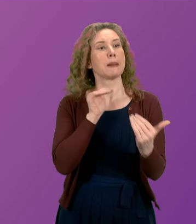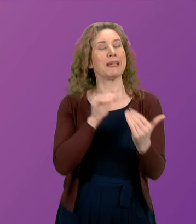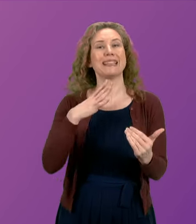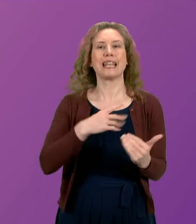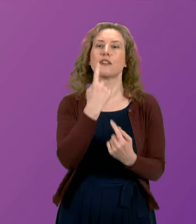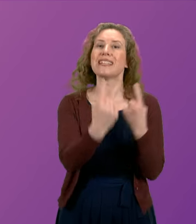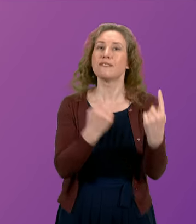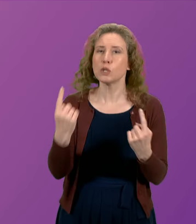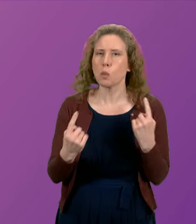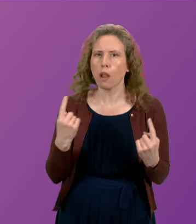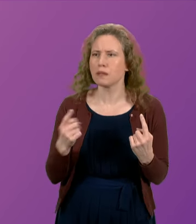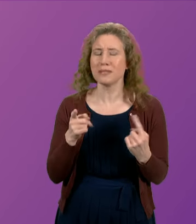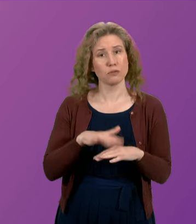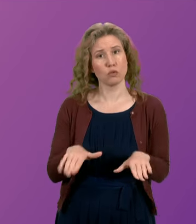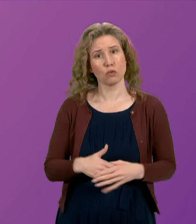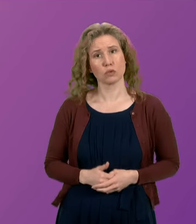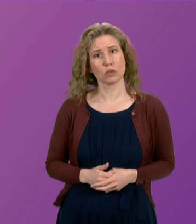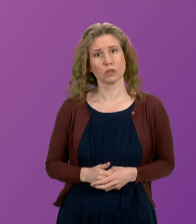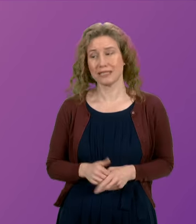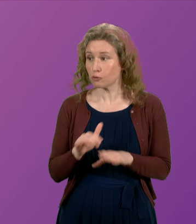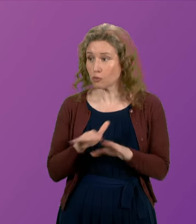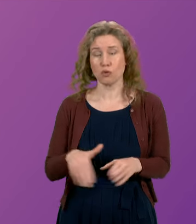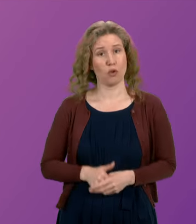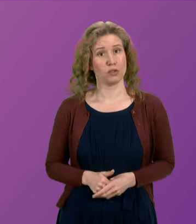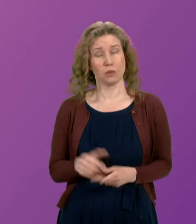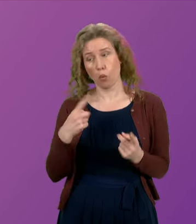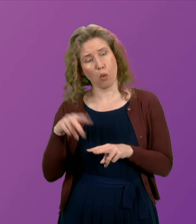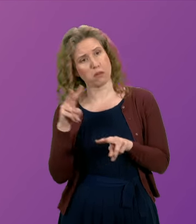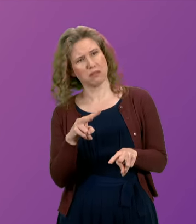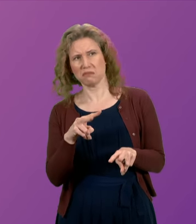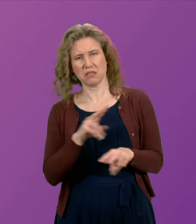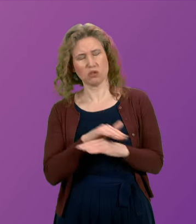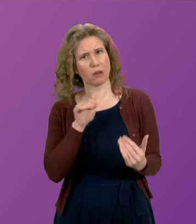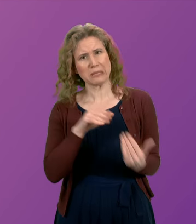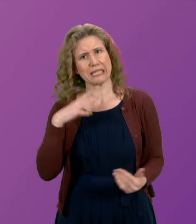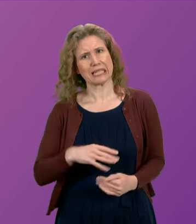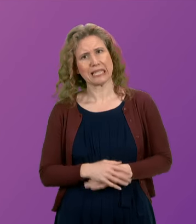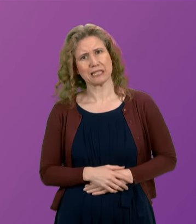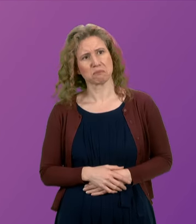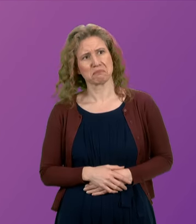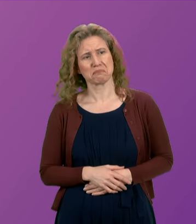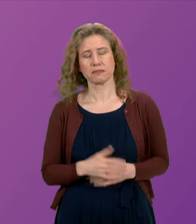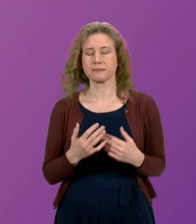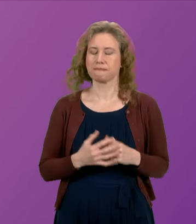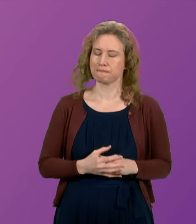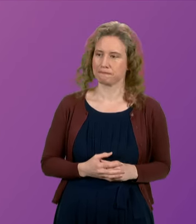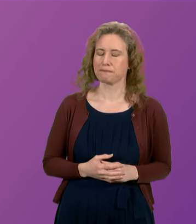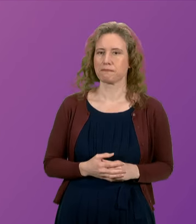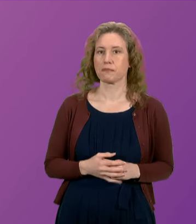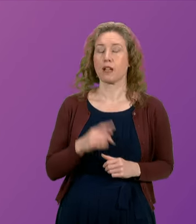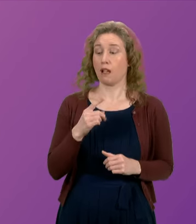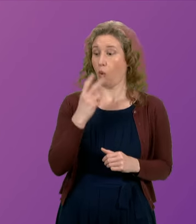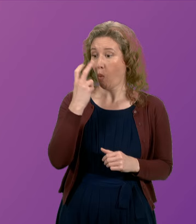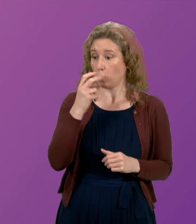individuals, but it's not. It's so clear to all of us. It is not meeting the needs of individuals. And